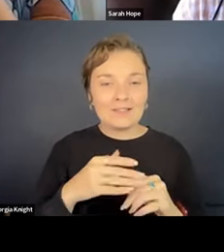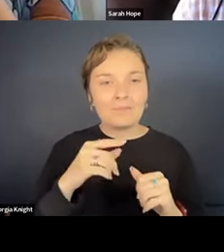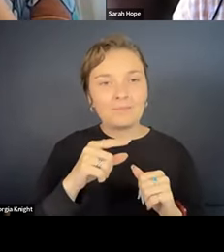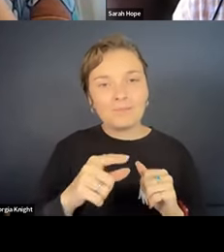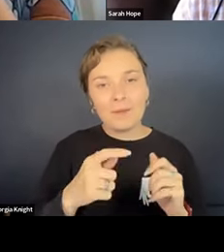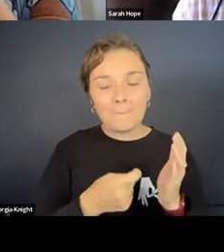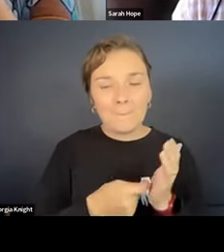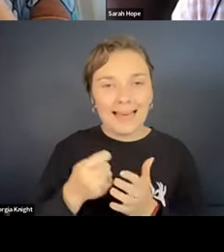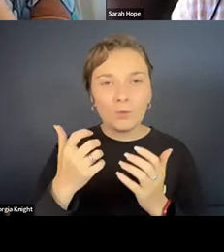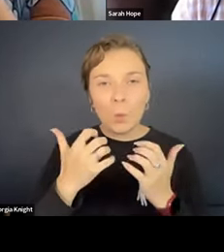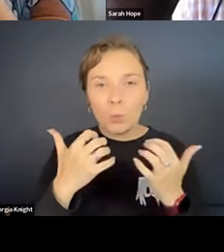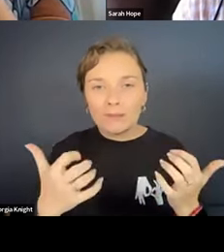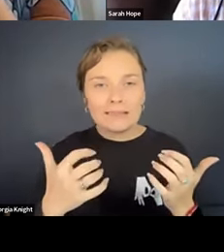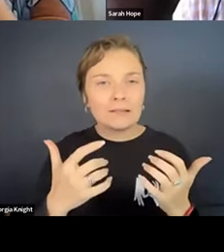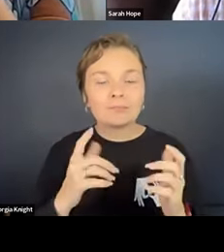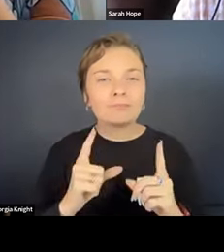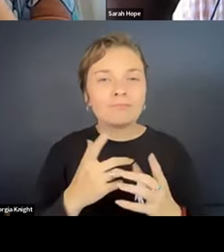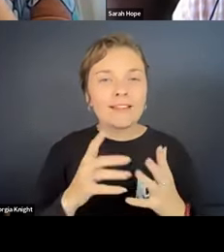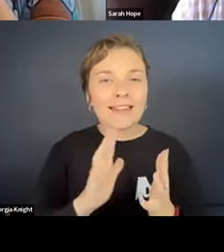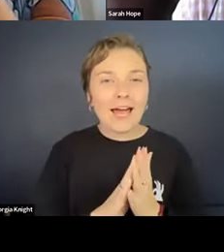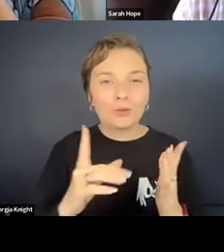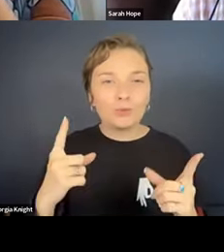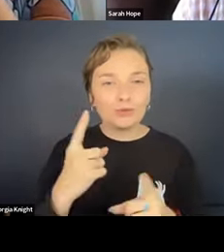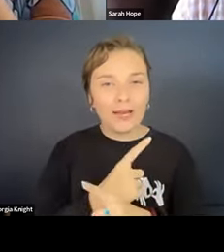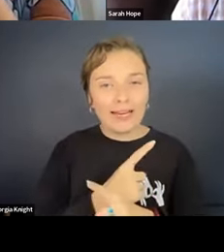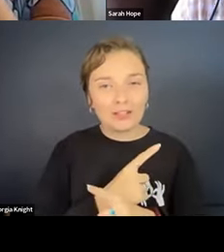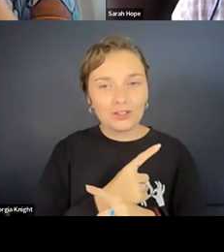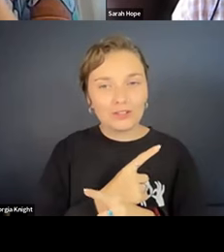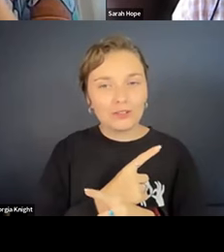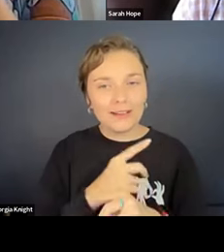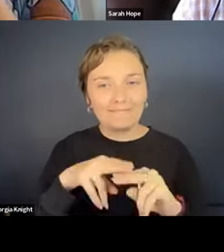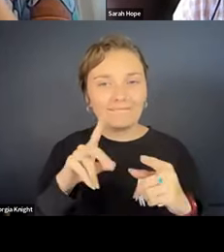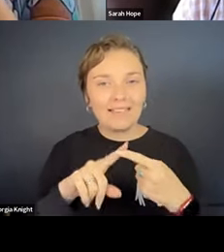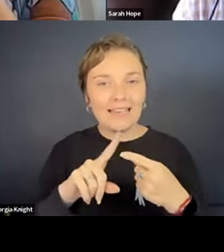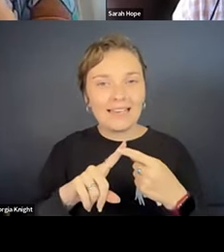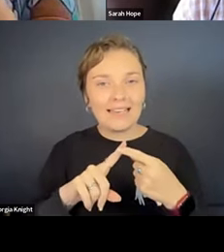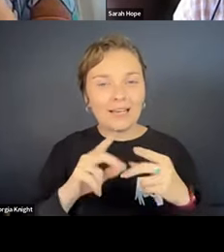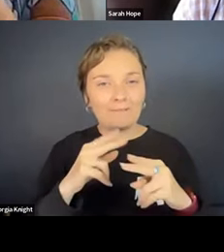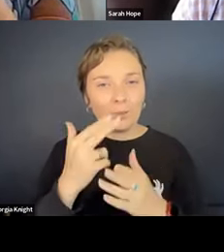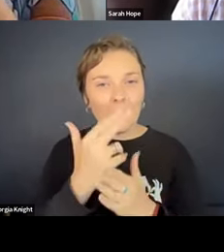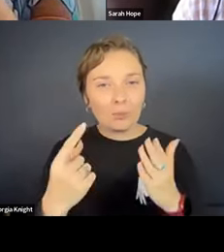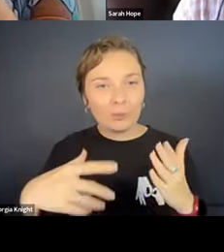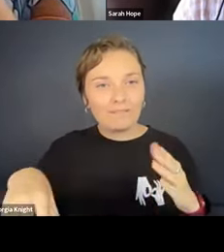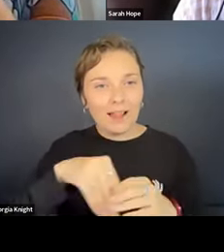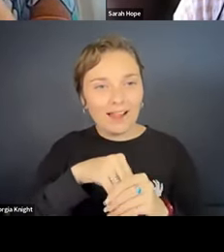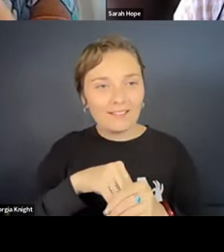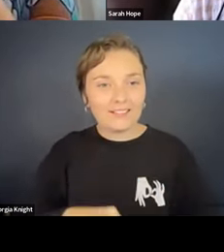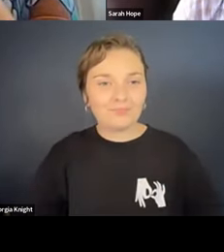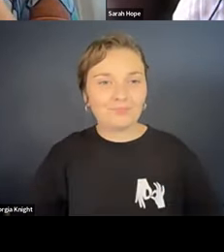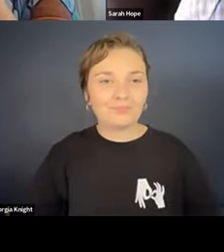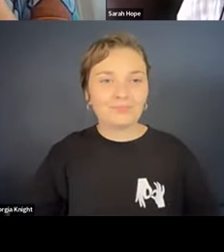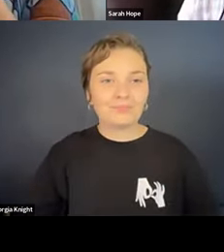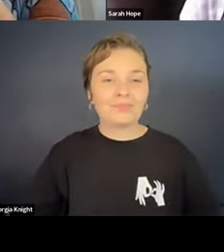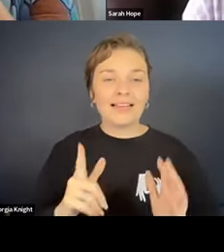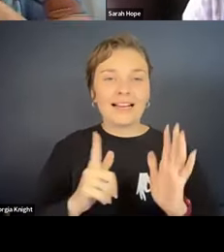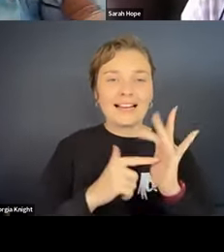paid audience, etc. Are you looking at how you're changing the fee structure for the artists involved? That's